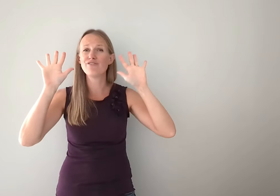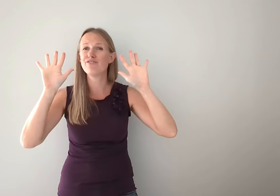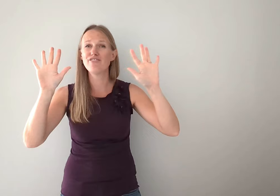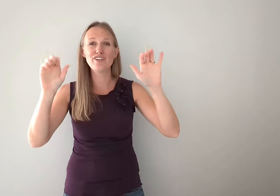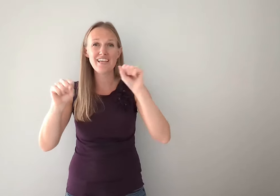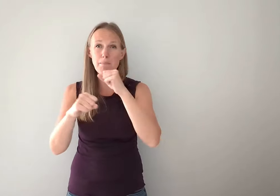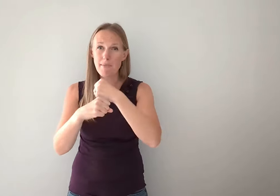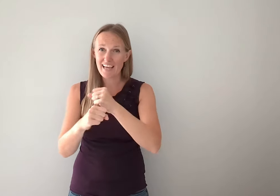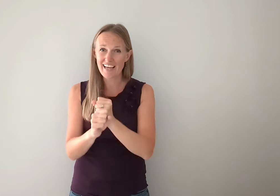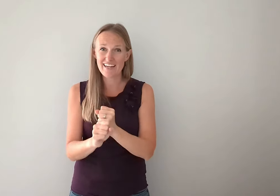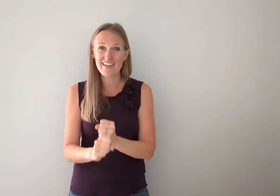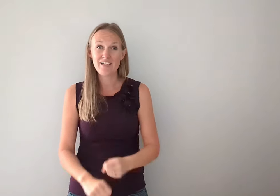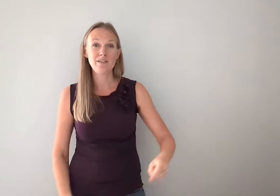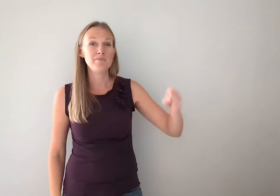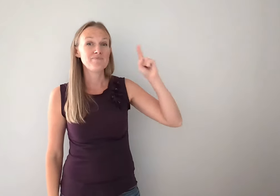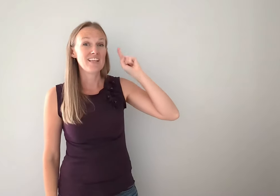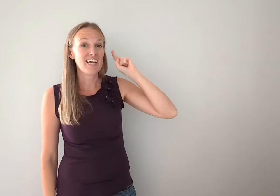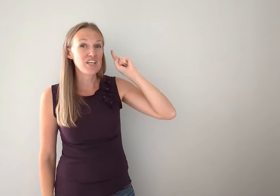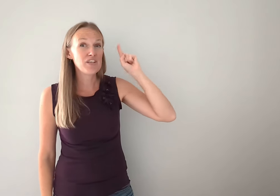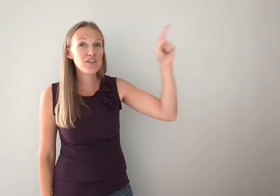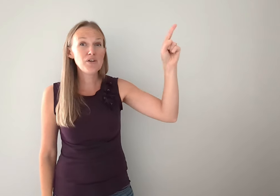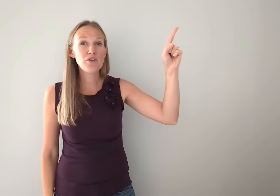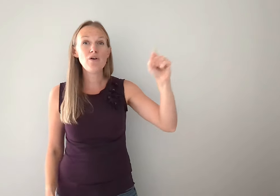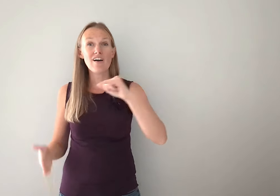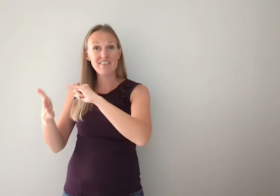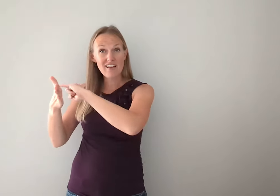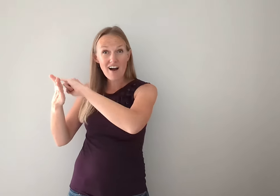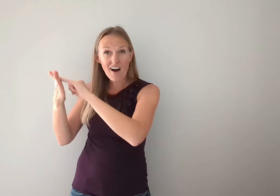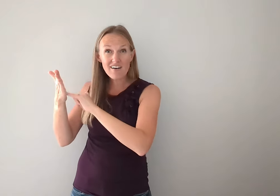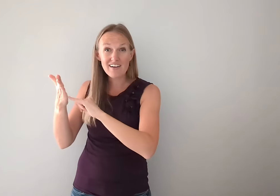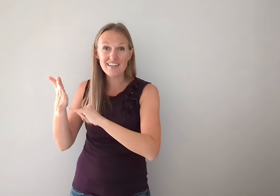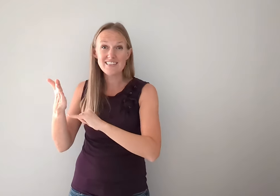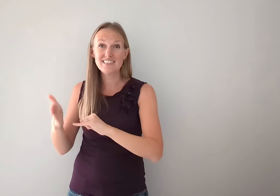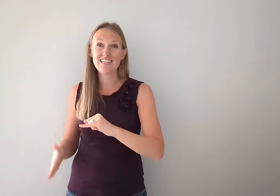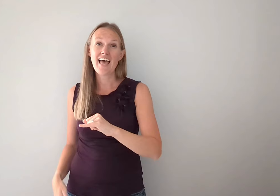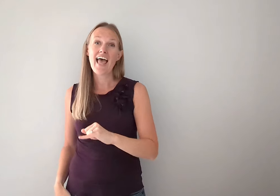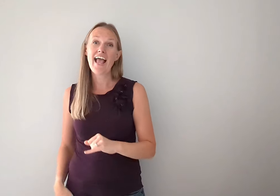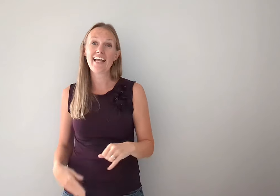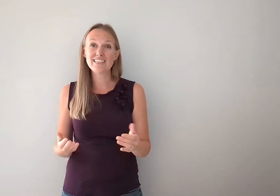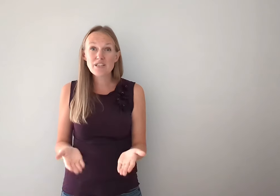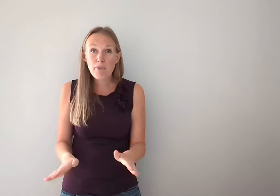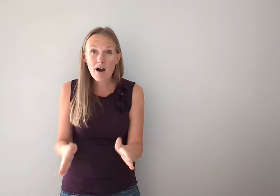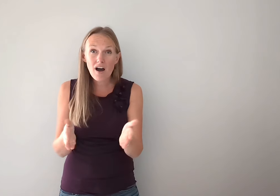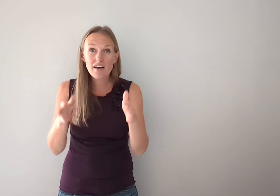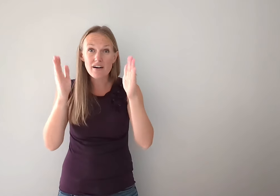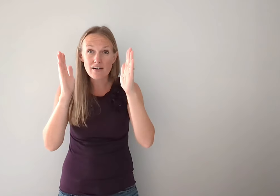made. That you are the artist and the potter.